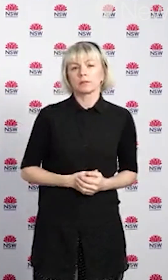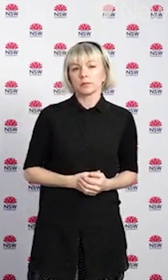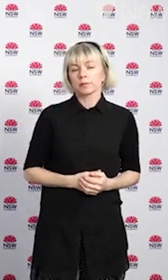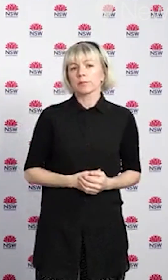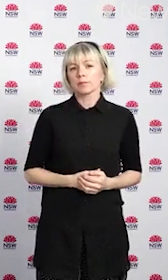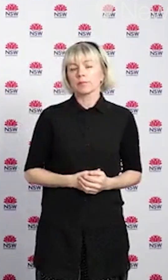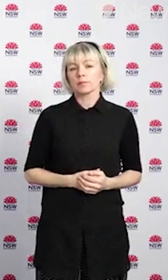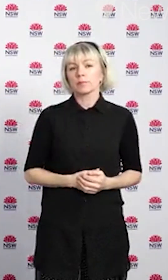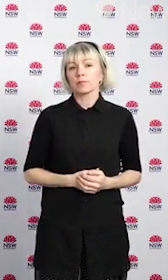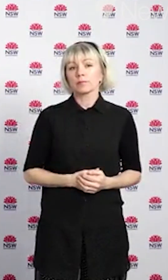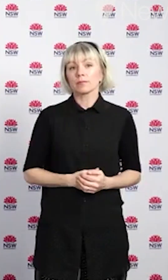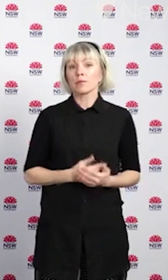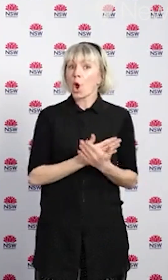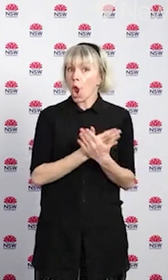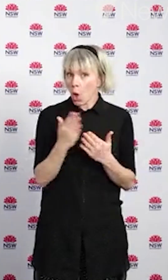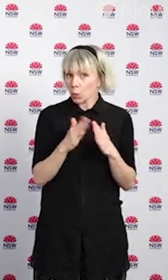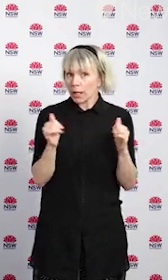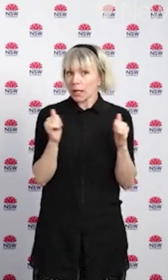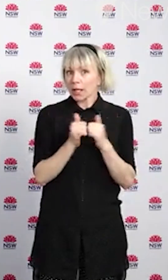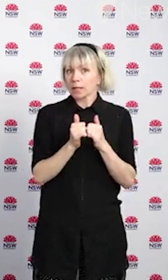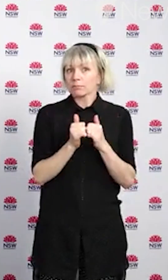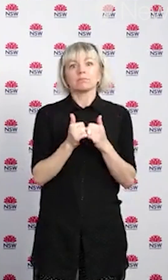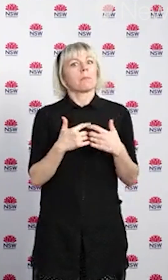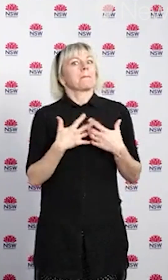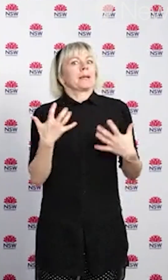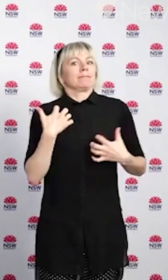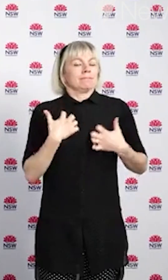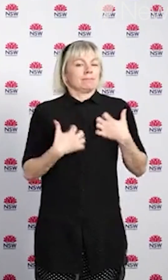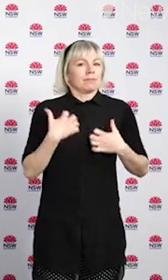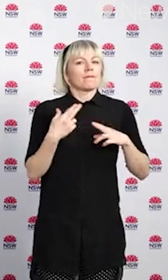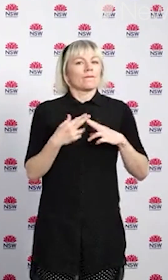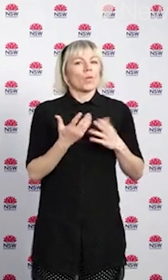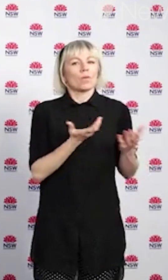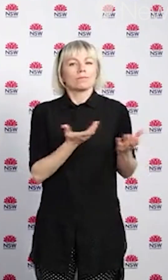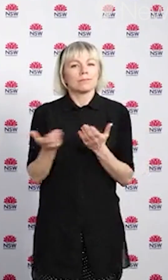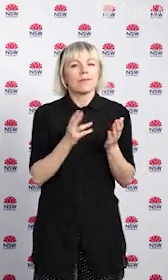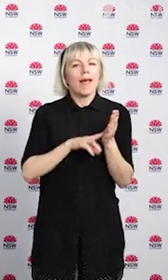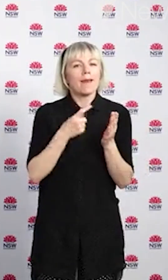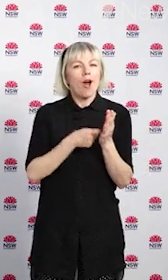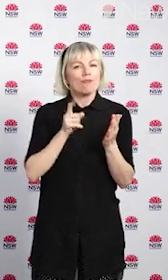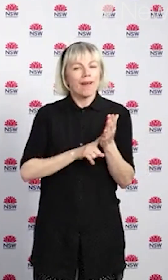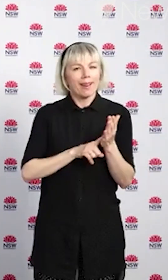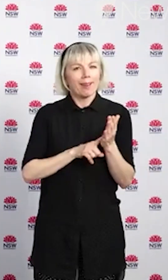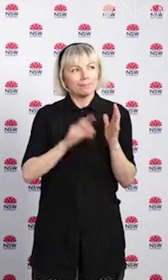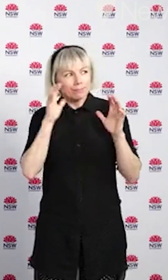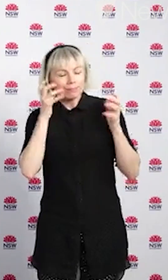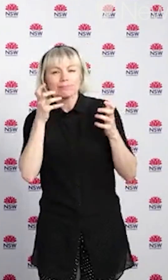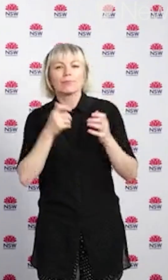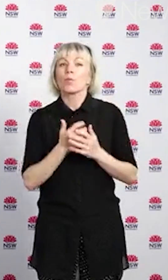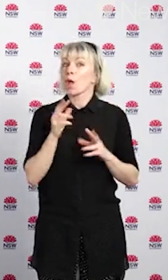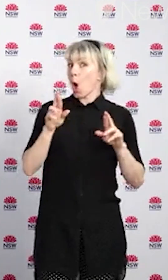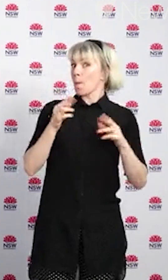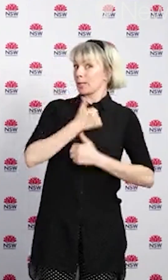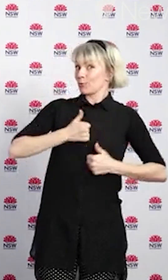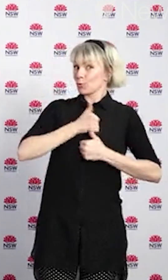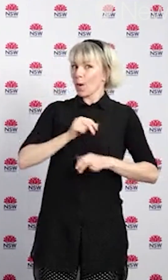Now this long weekend it's been a particularly big for the fans of NRL and we hope everyone enjoyed the game but